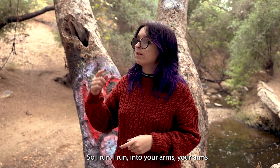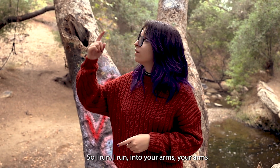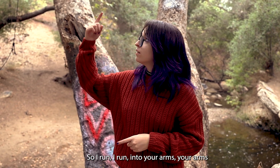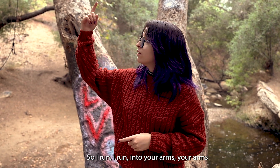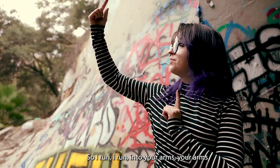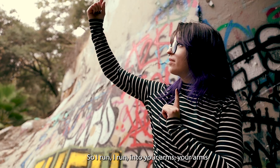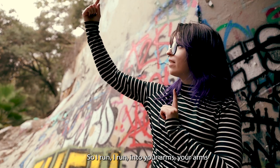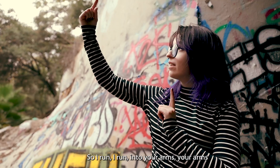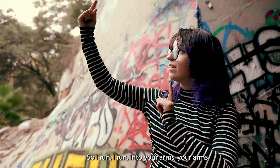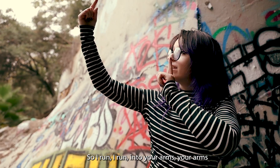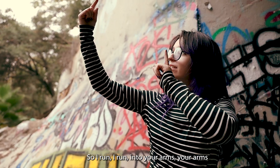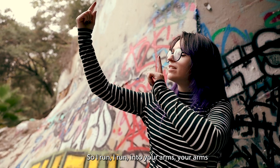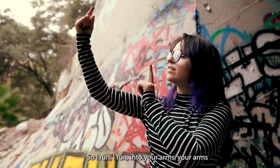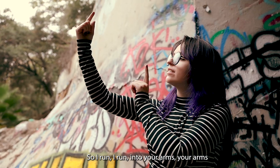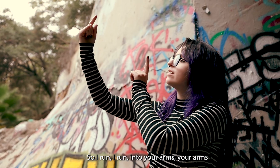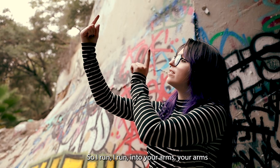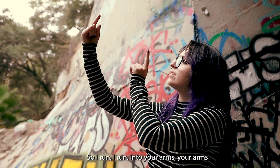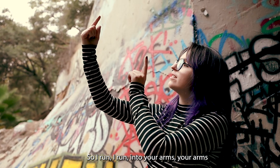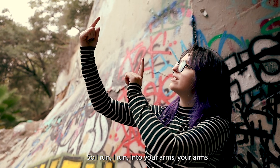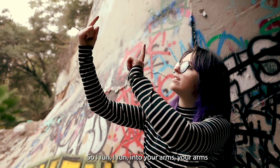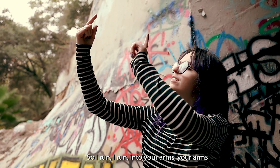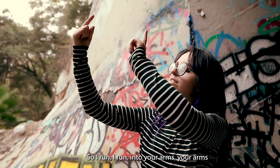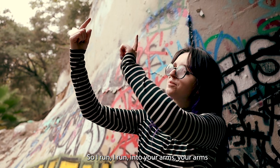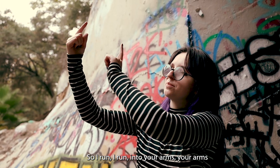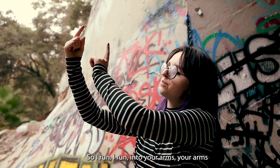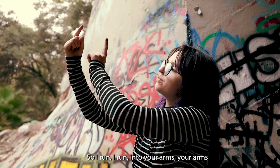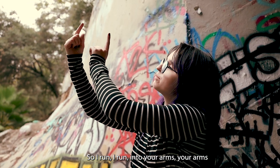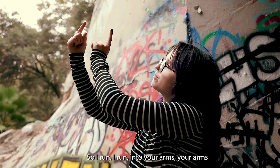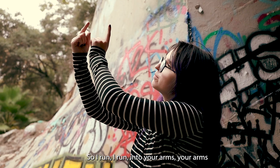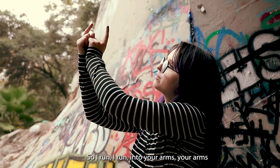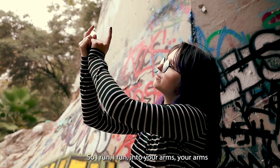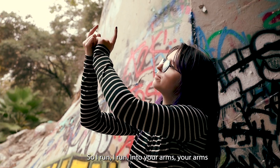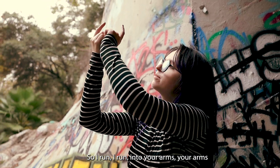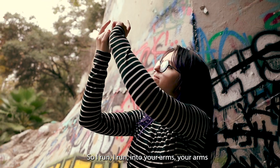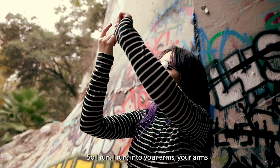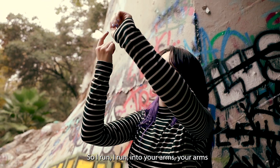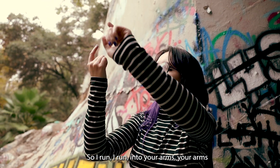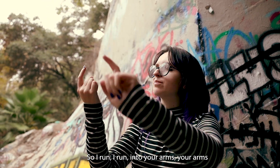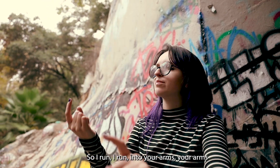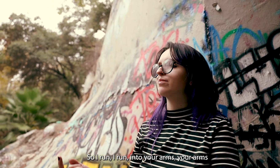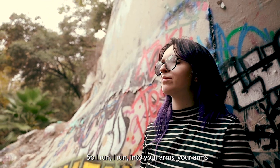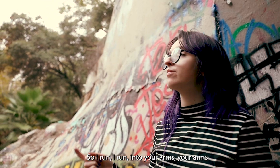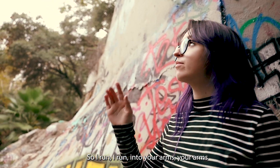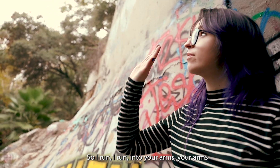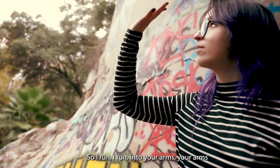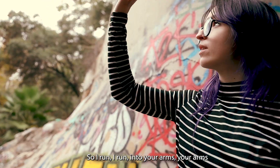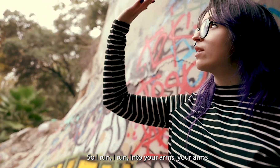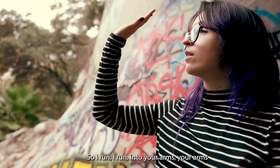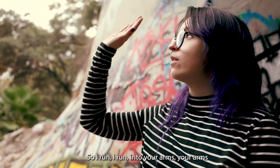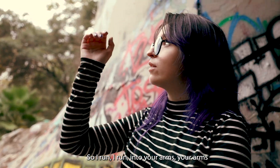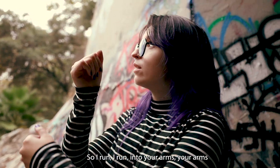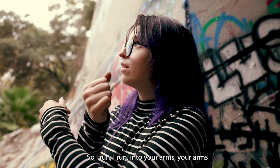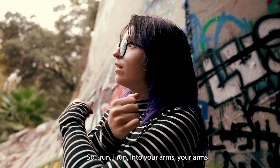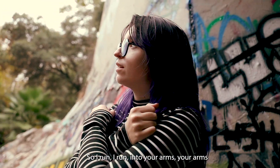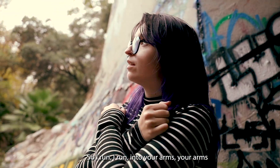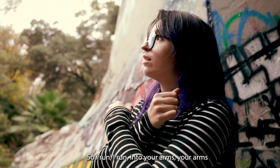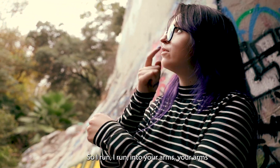So, I run into you,